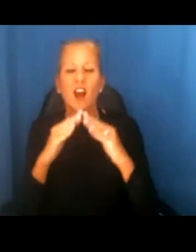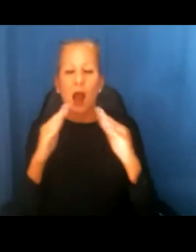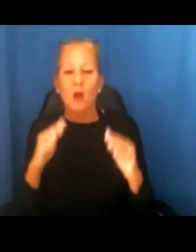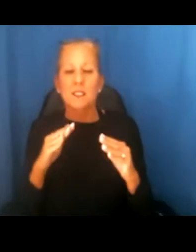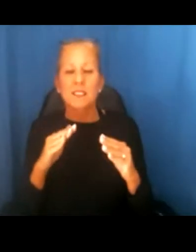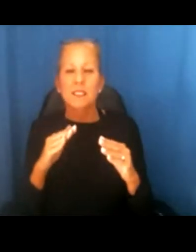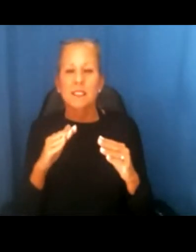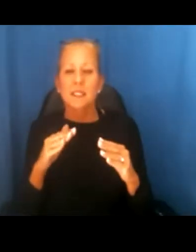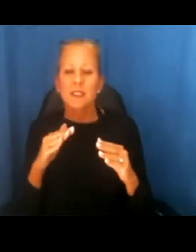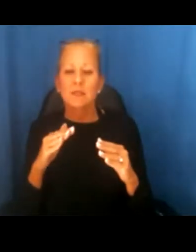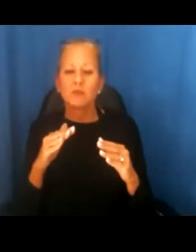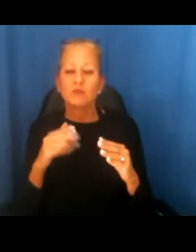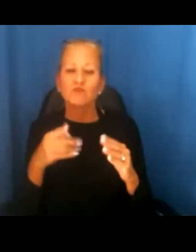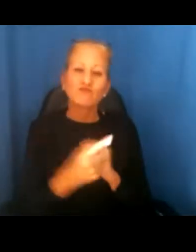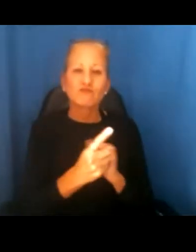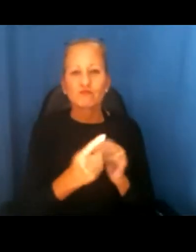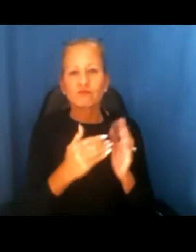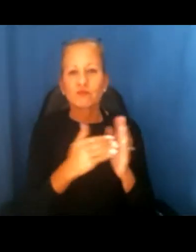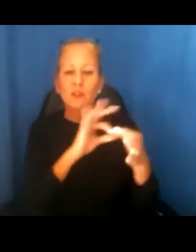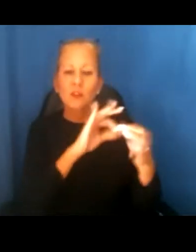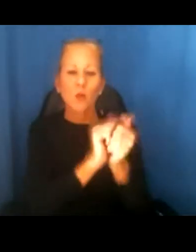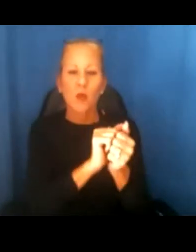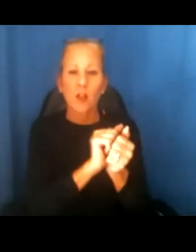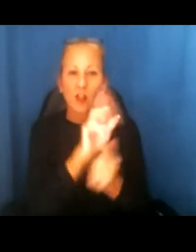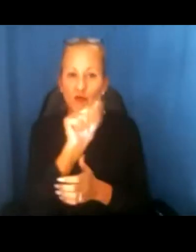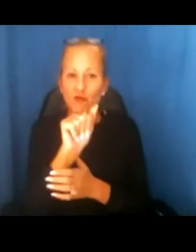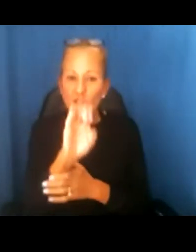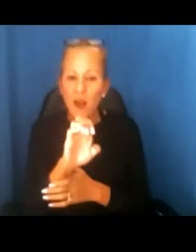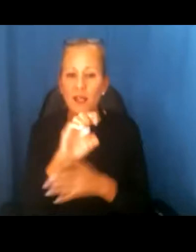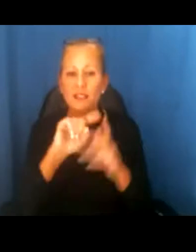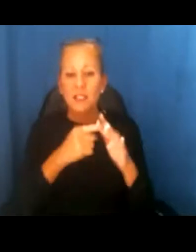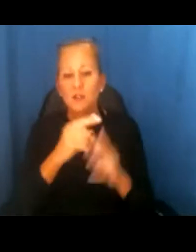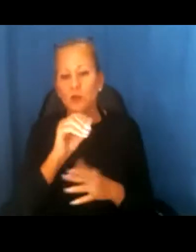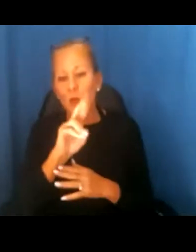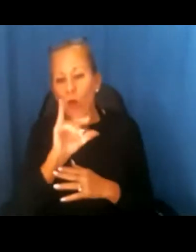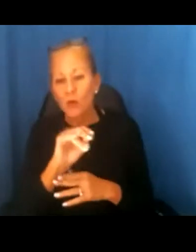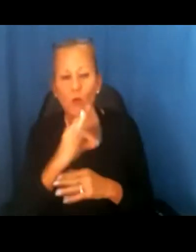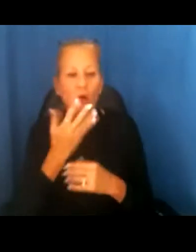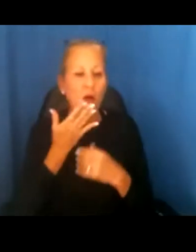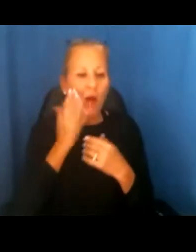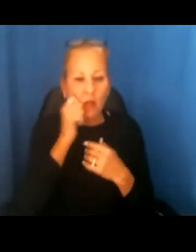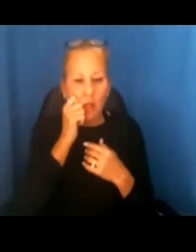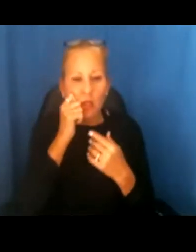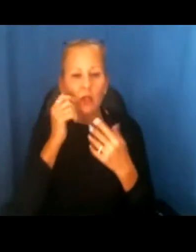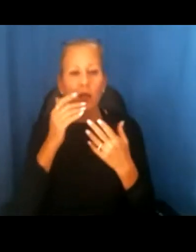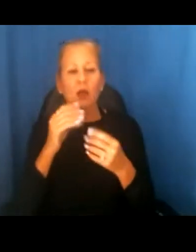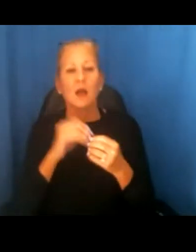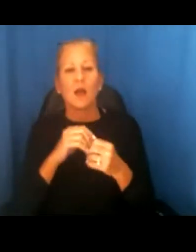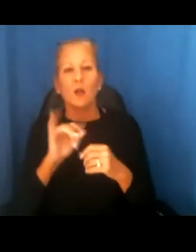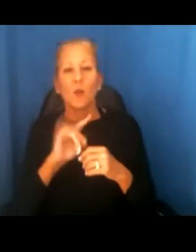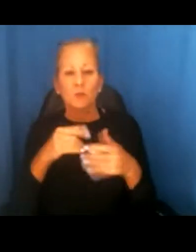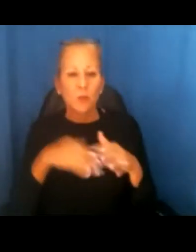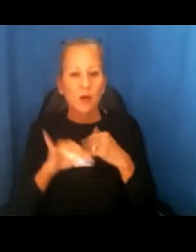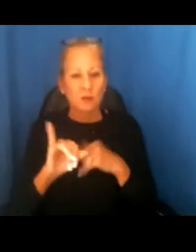based on race or national origin or color related to Asians and Pacific